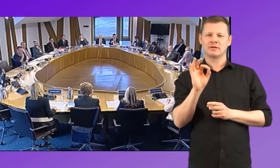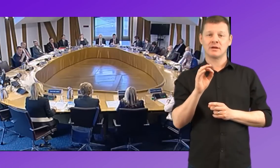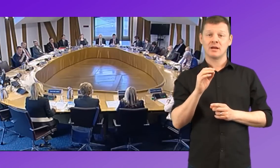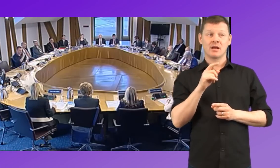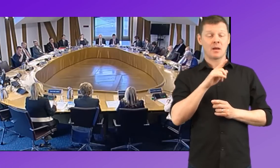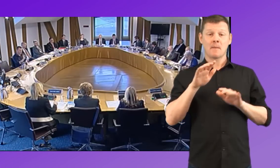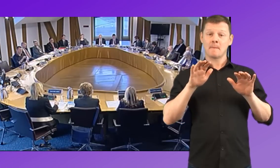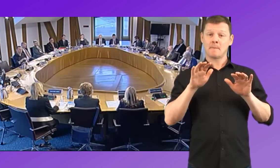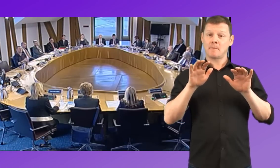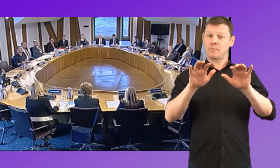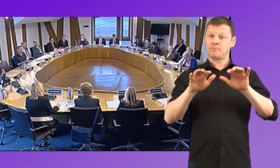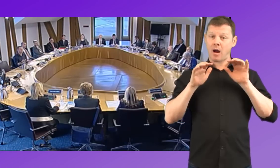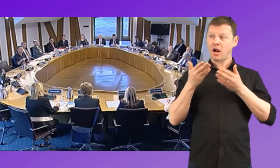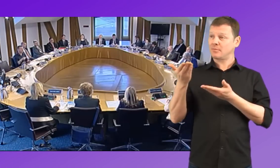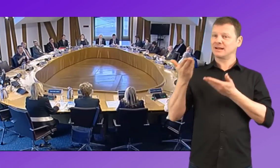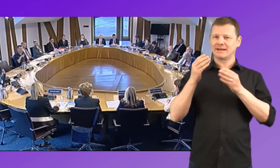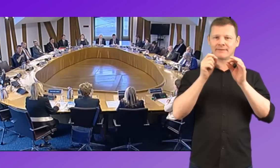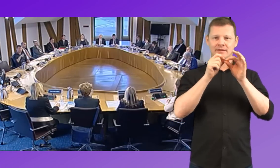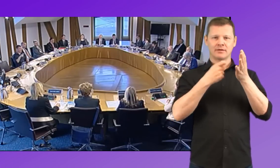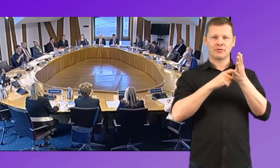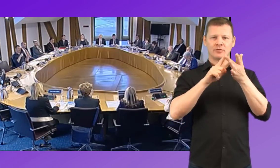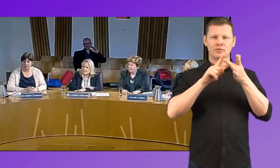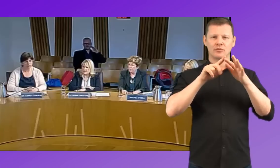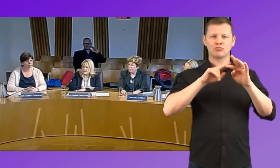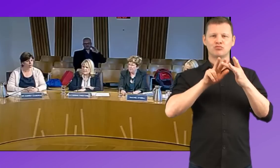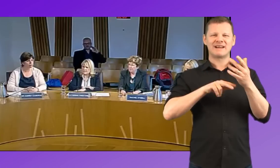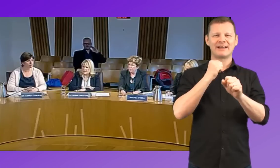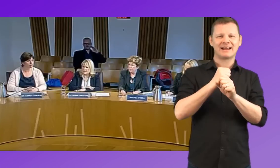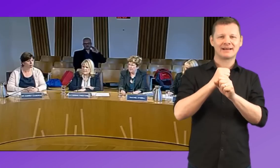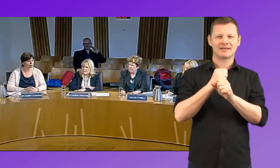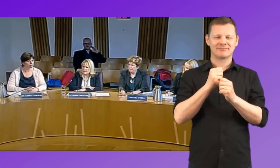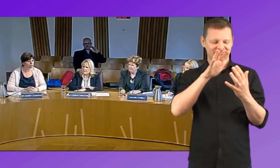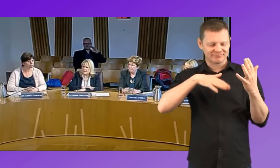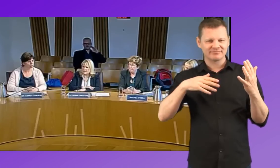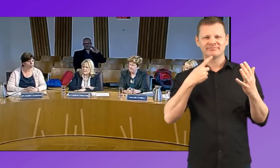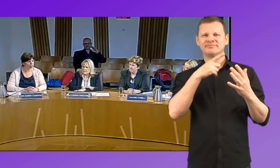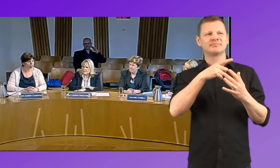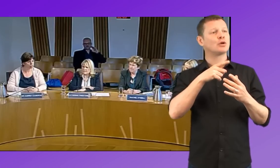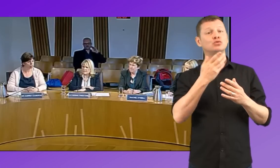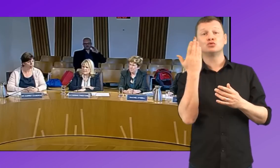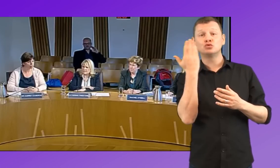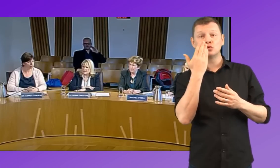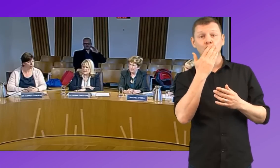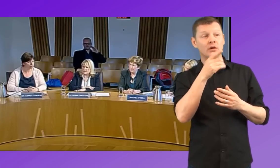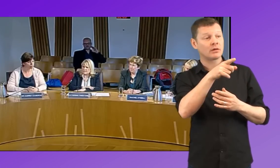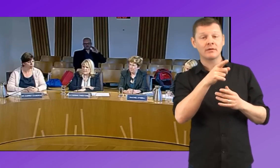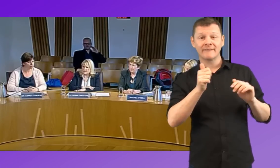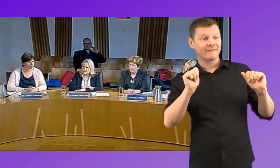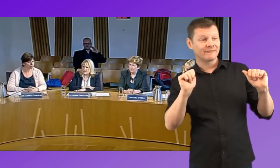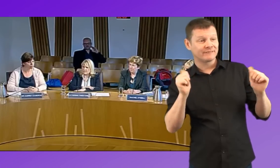our briefing from the parliament today looks at positive destinations for school leavers